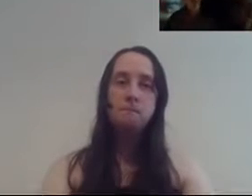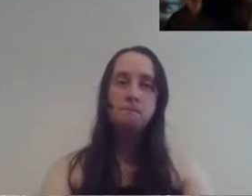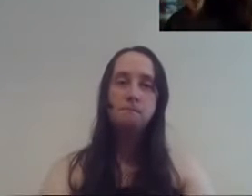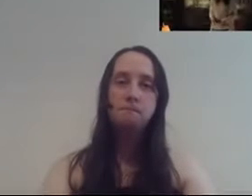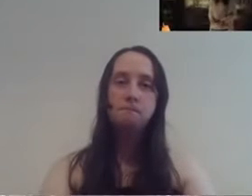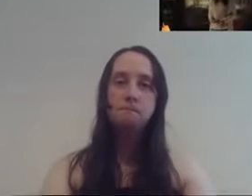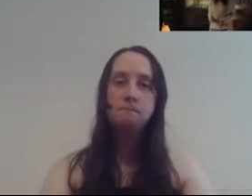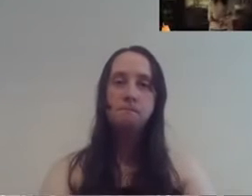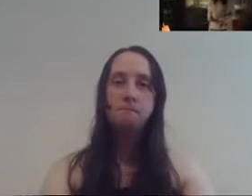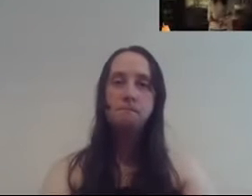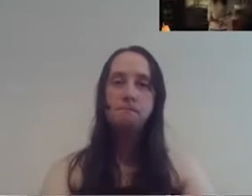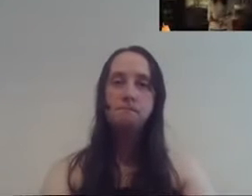why is Regina's number on here